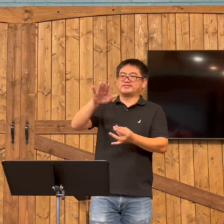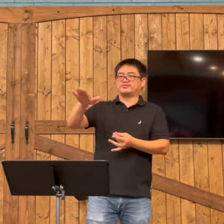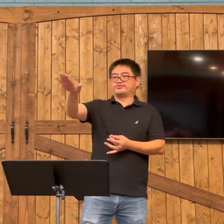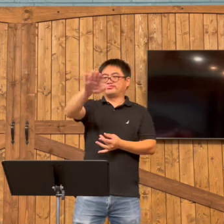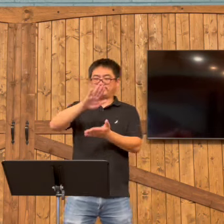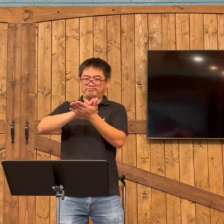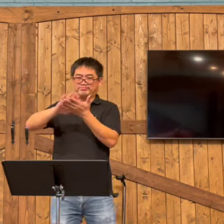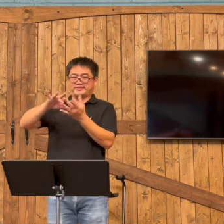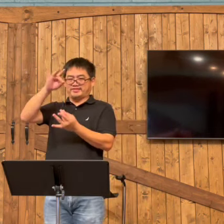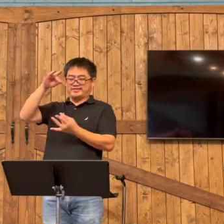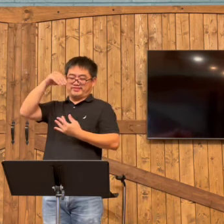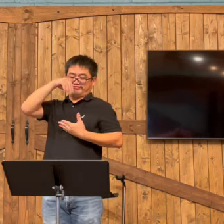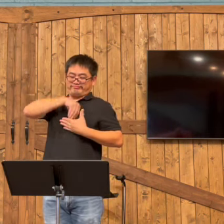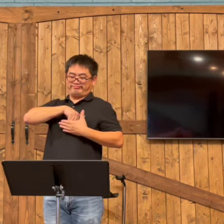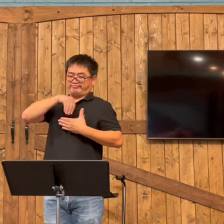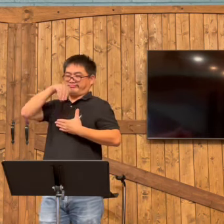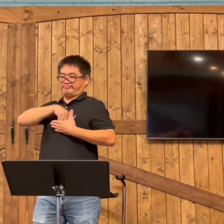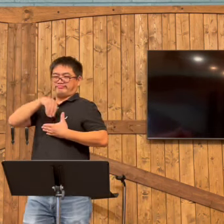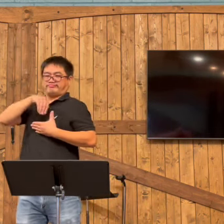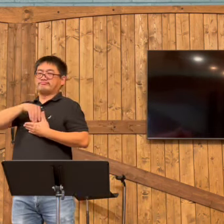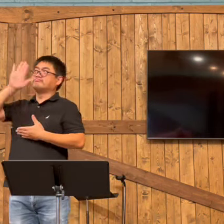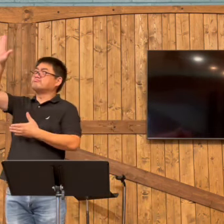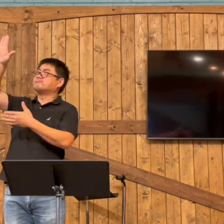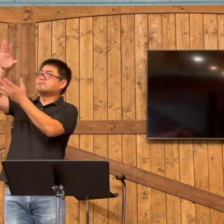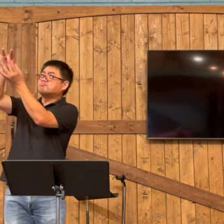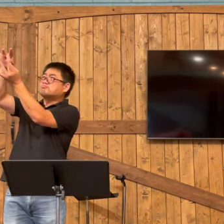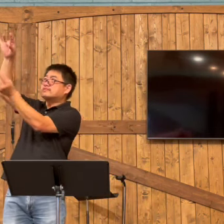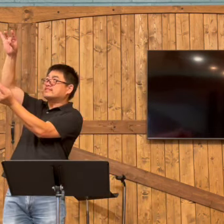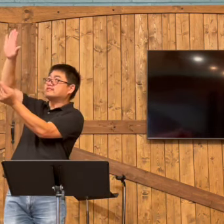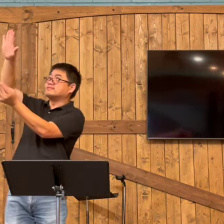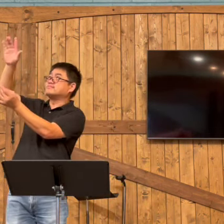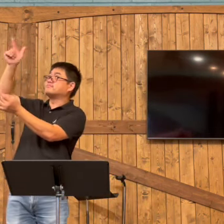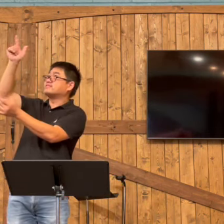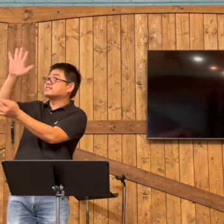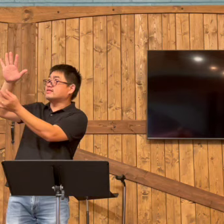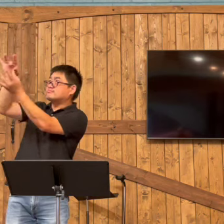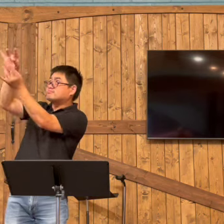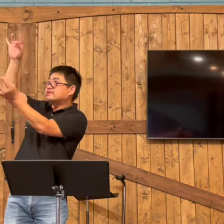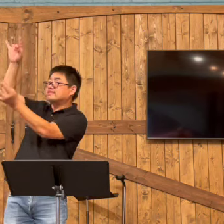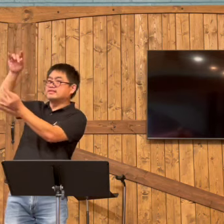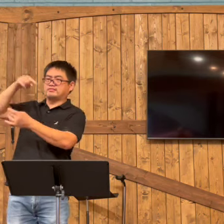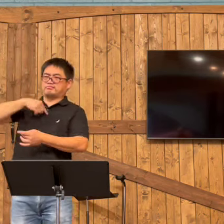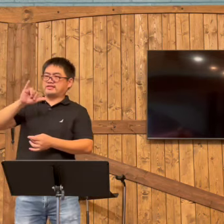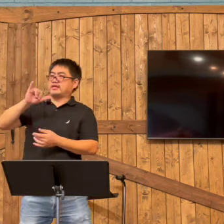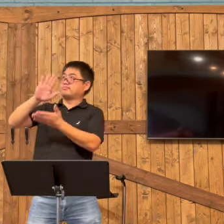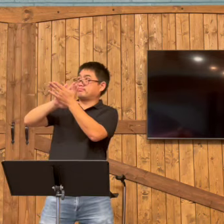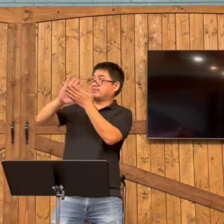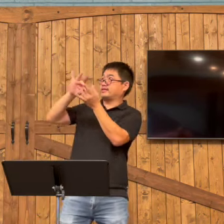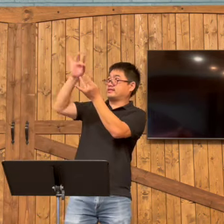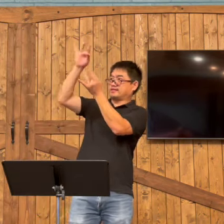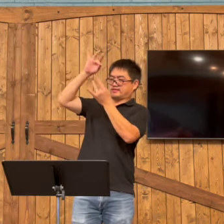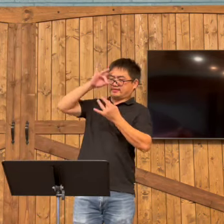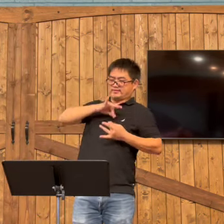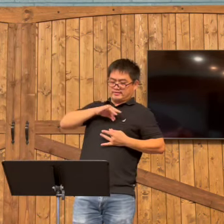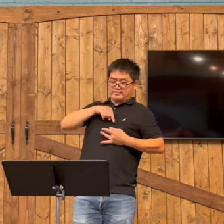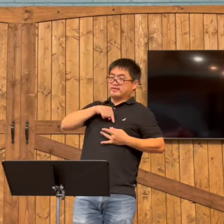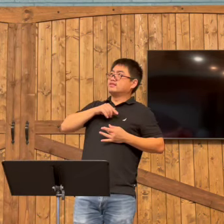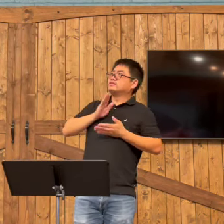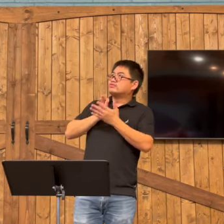So Jesus was talking about the Holy Spirit. That he was going to be sending in the future when he went to heaven. And that he would